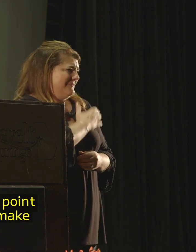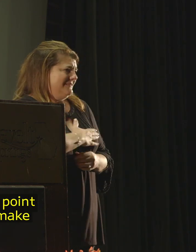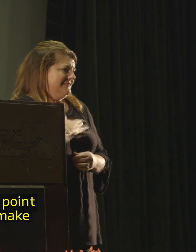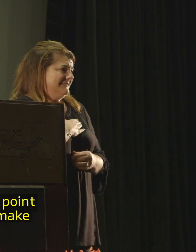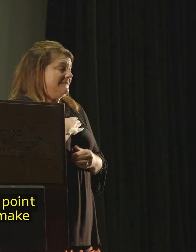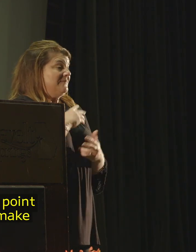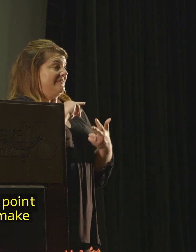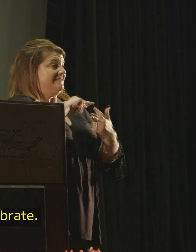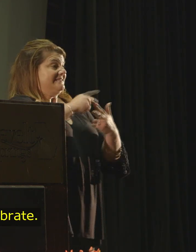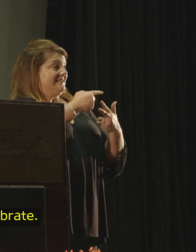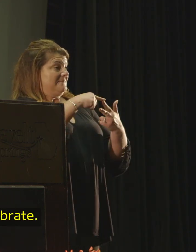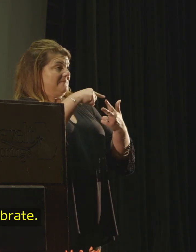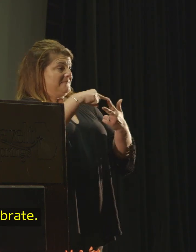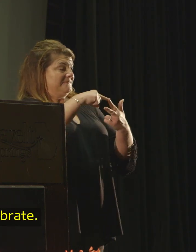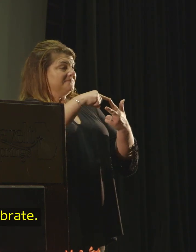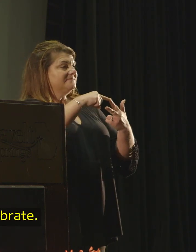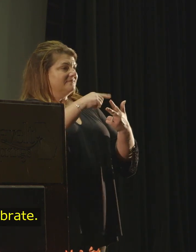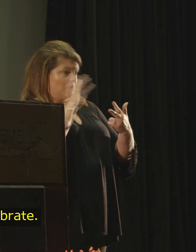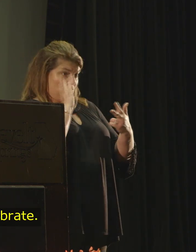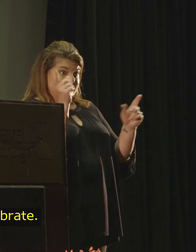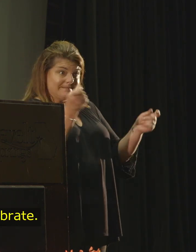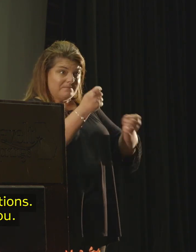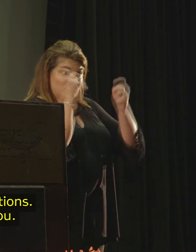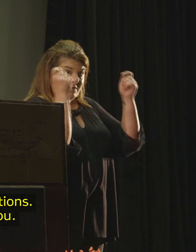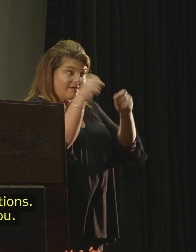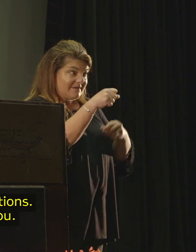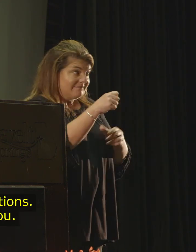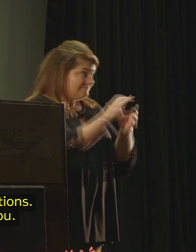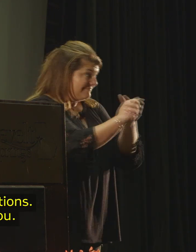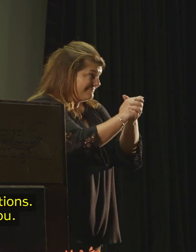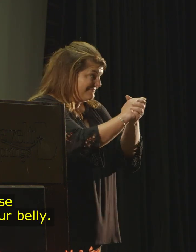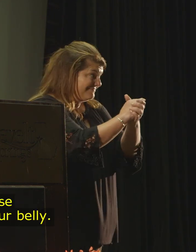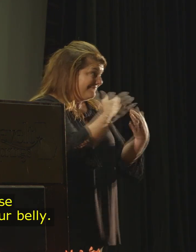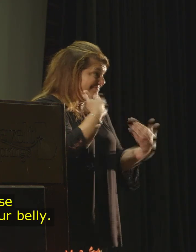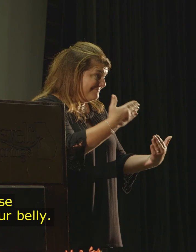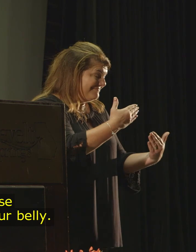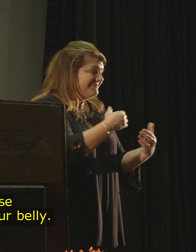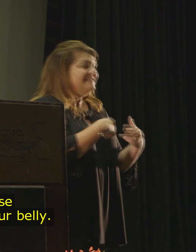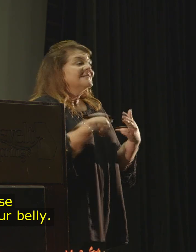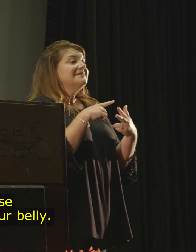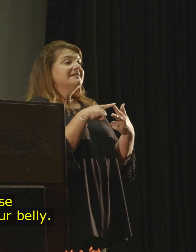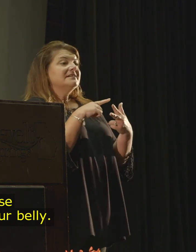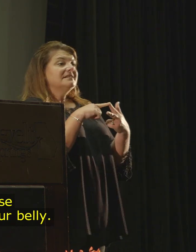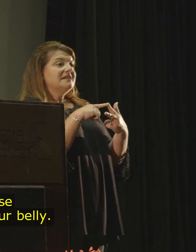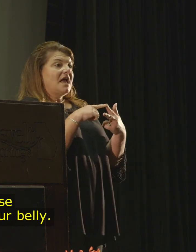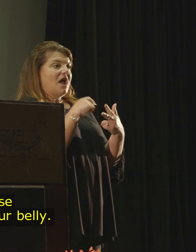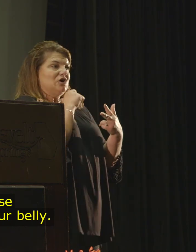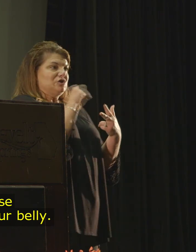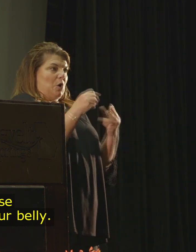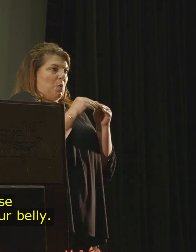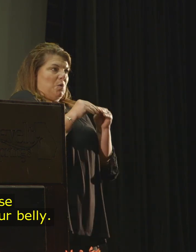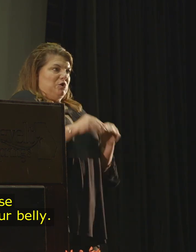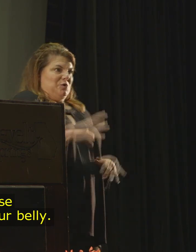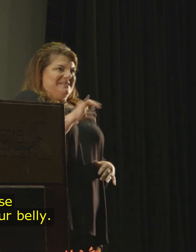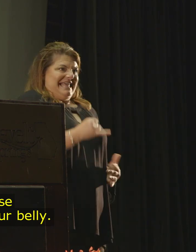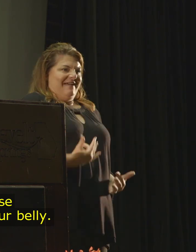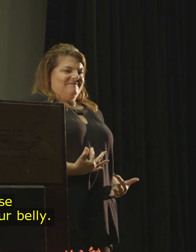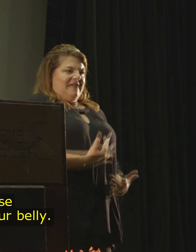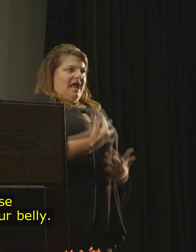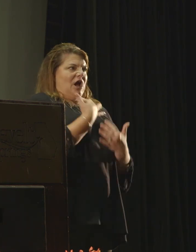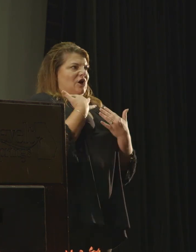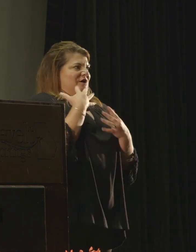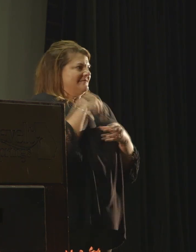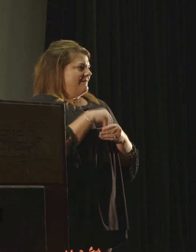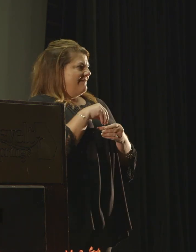The second point I want to make is you'll celebrate. Congratulations. Thank you. Don't lose that fire in your belly.